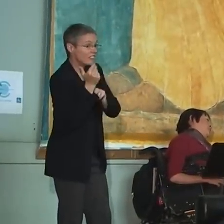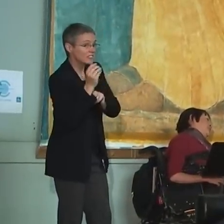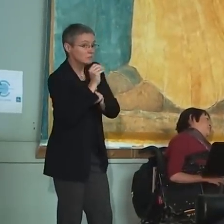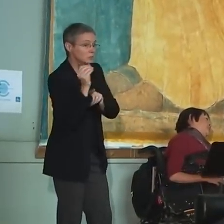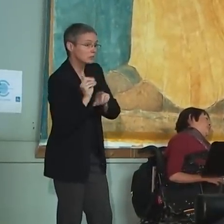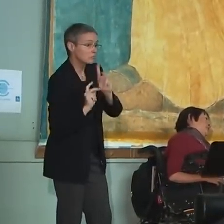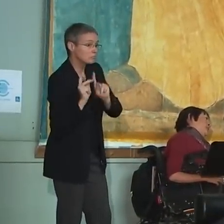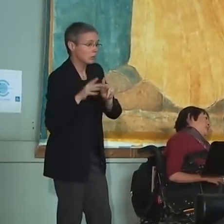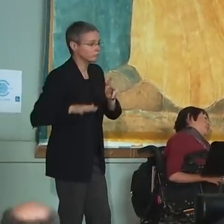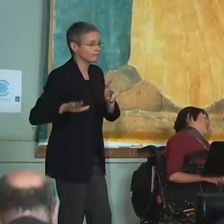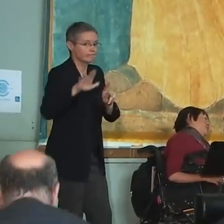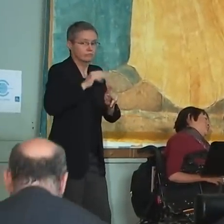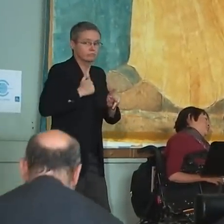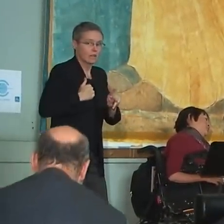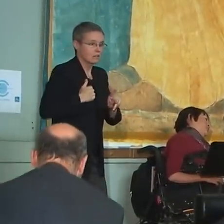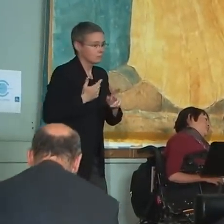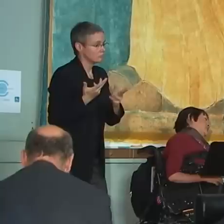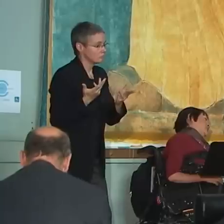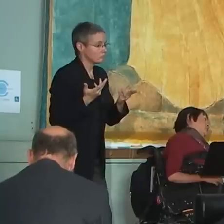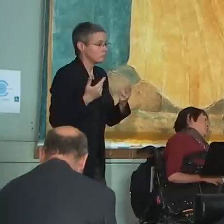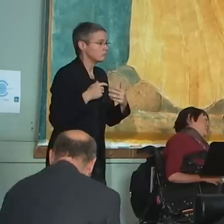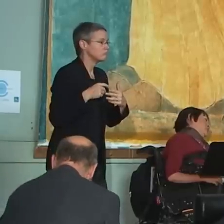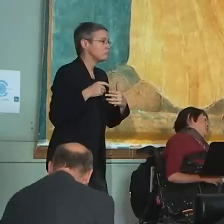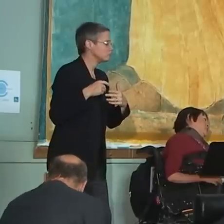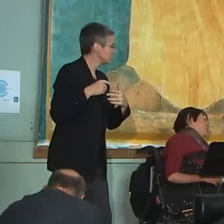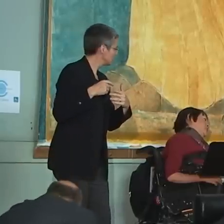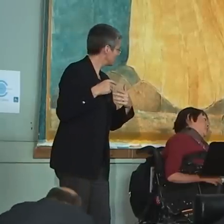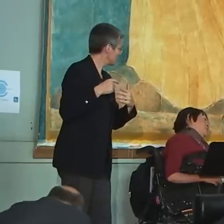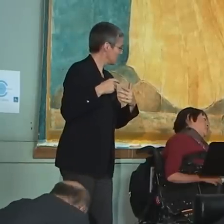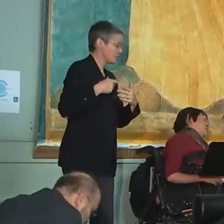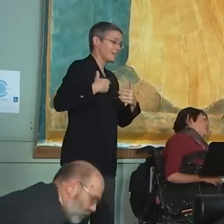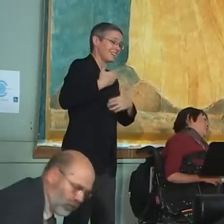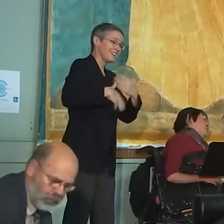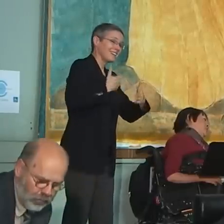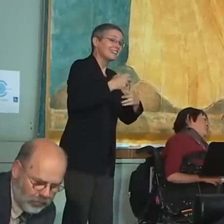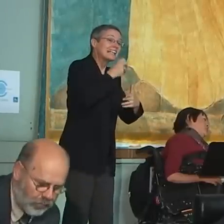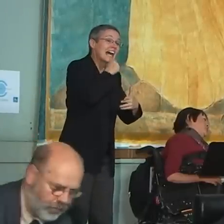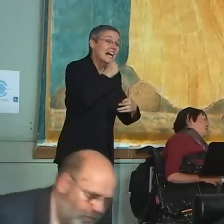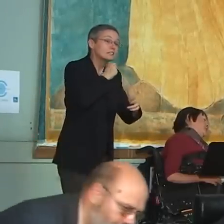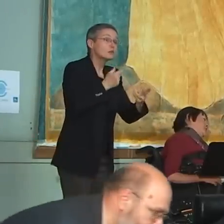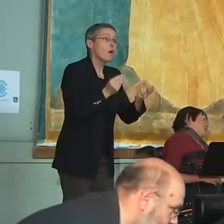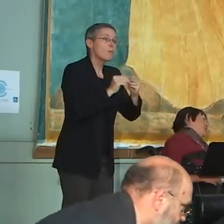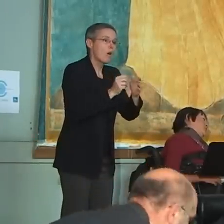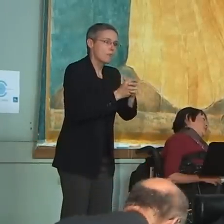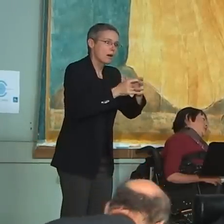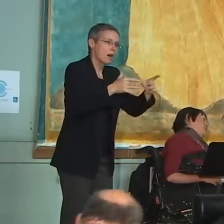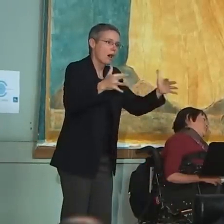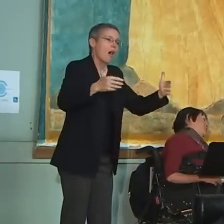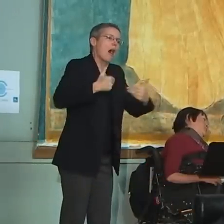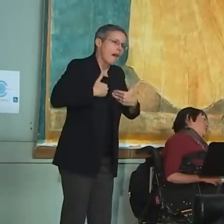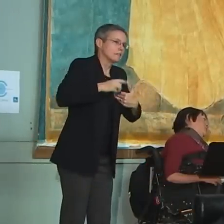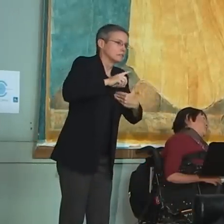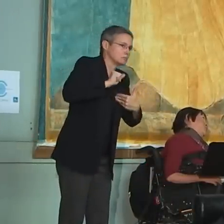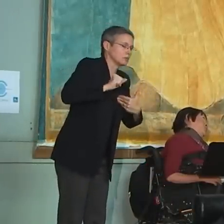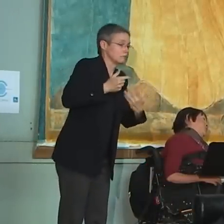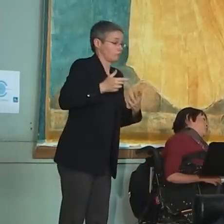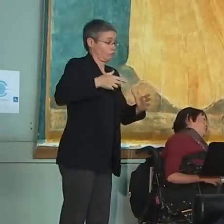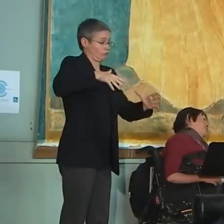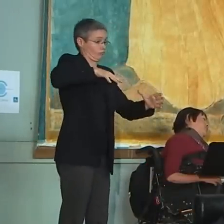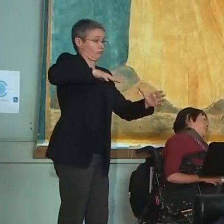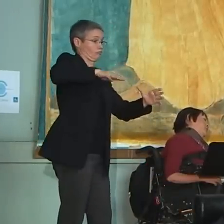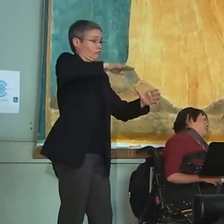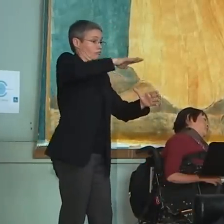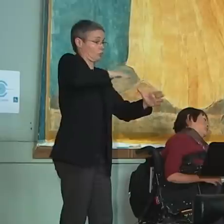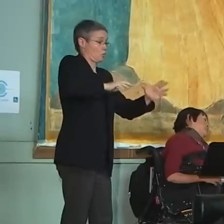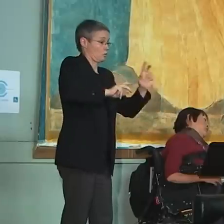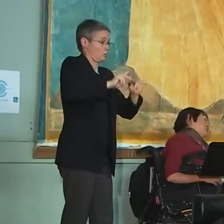and is part of the issue. And we've also talked about the fact that that will increase every time as our population is. Now Canadians with disabilities are more than